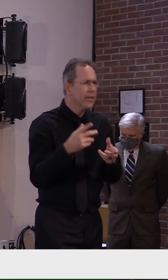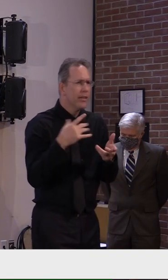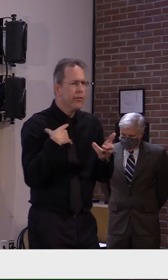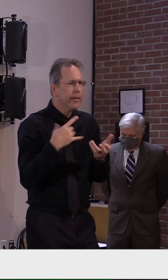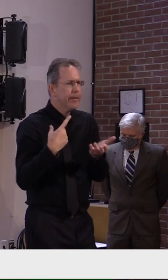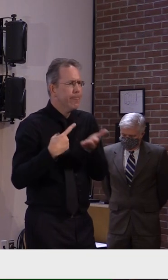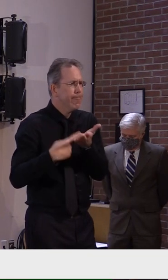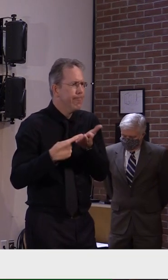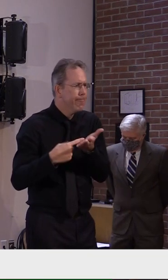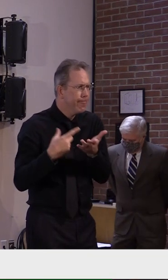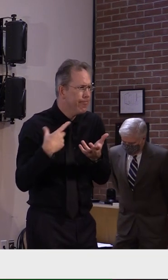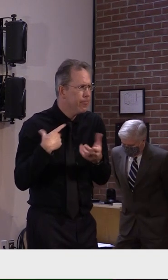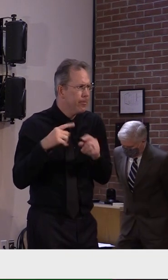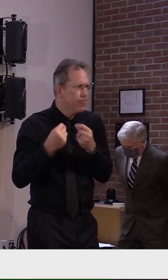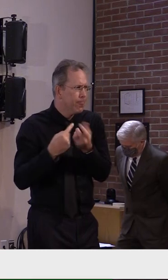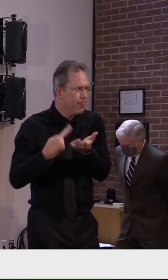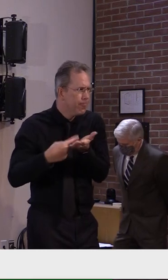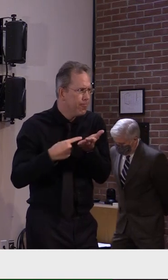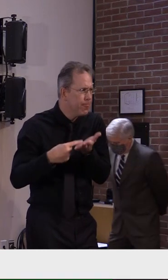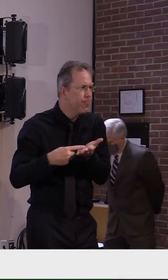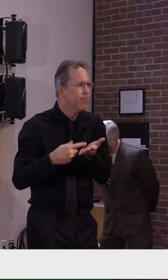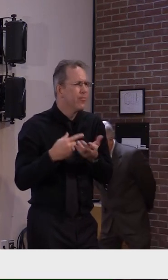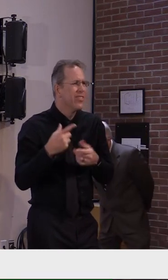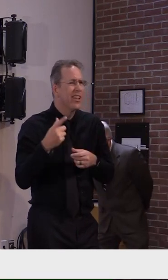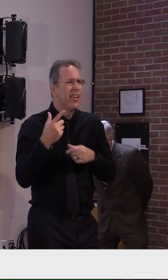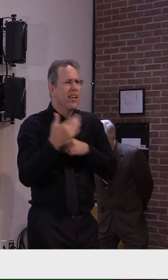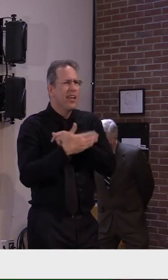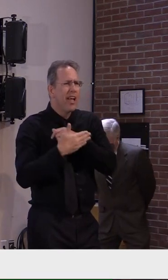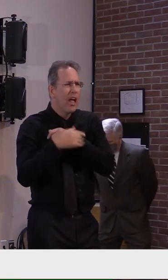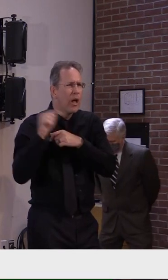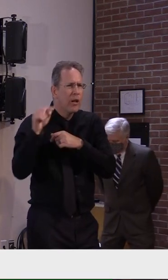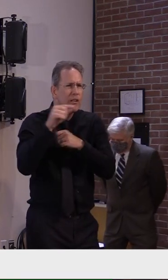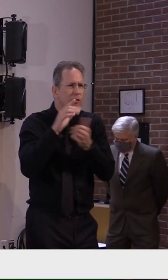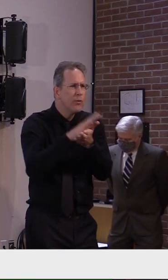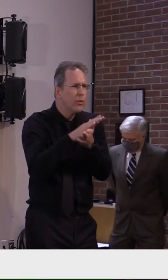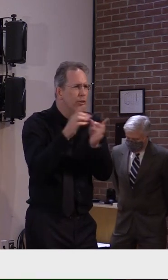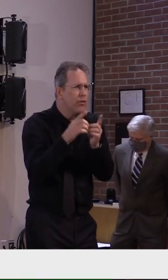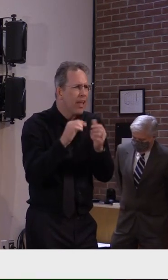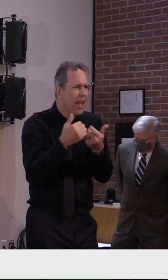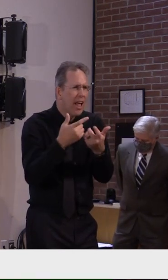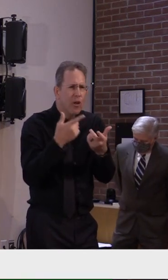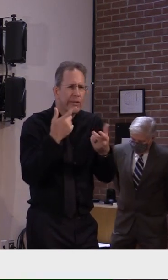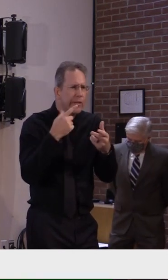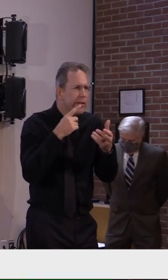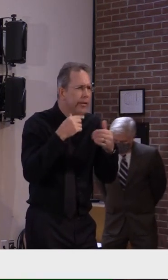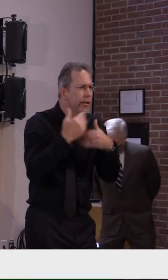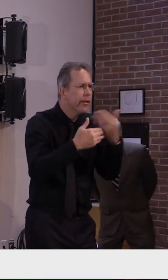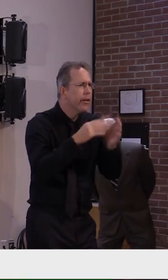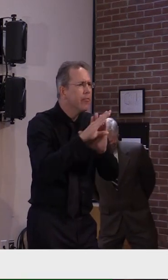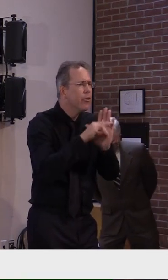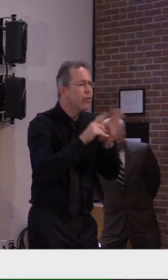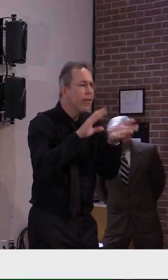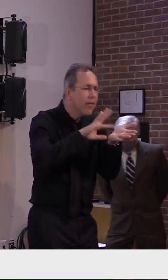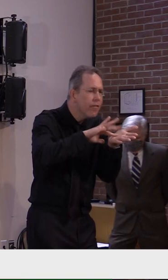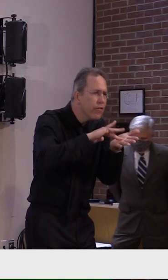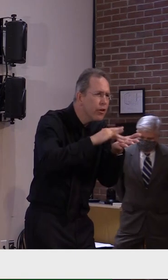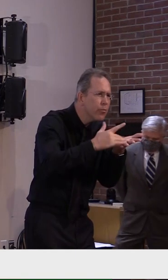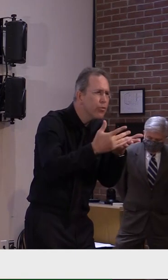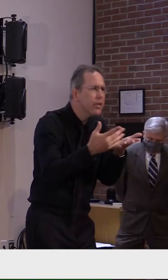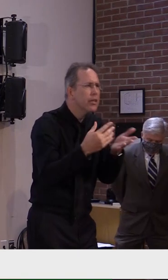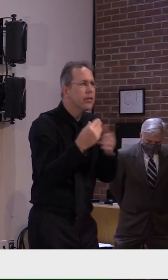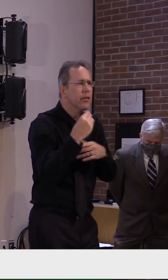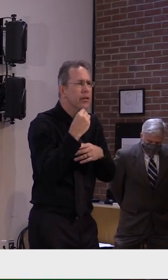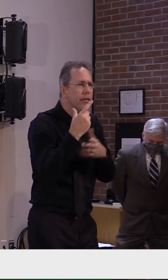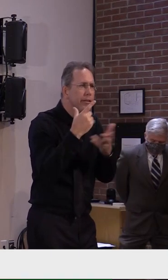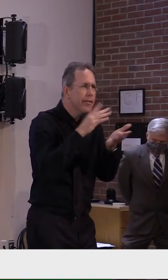in getting access to fingerprinting and so forth. Uh, some of the delay does come from the federal end, um, and the, uh, national sort